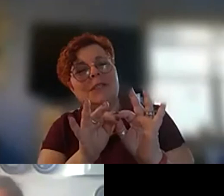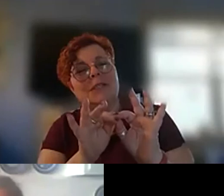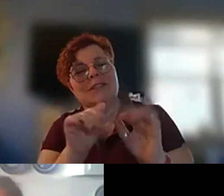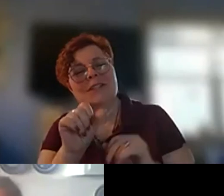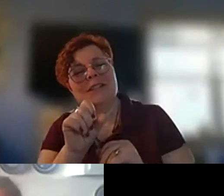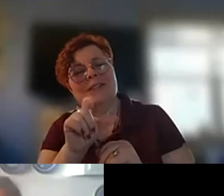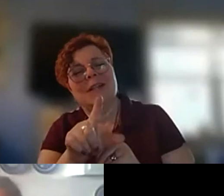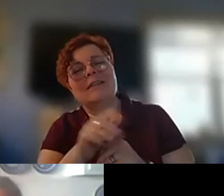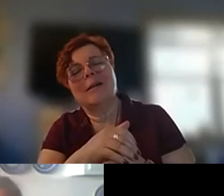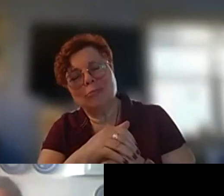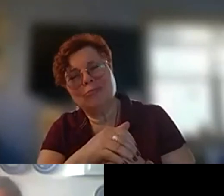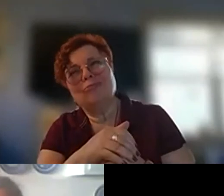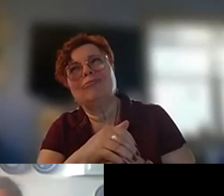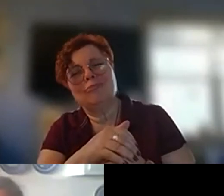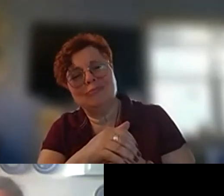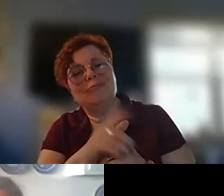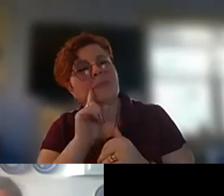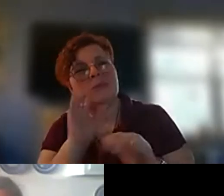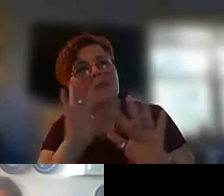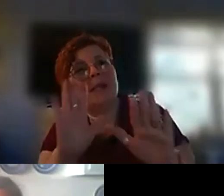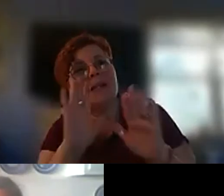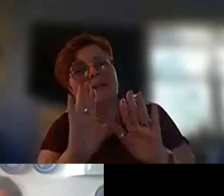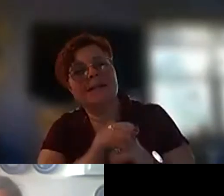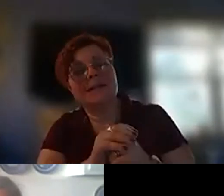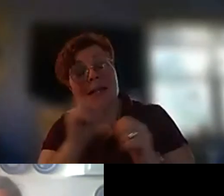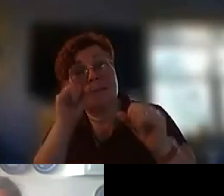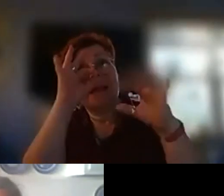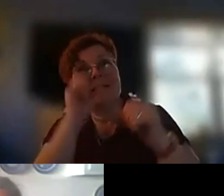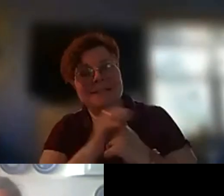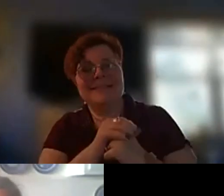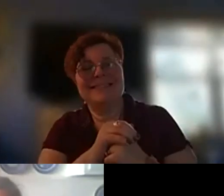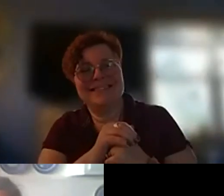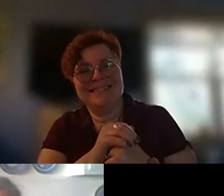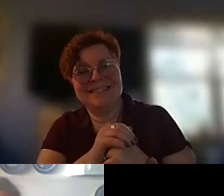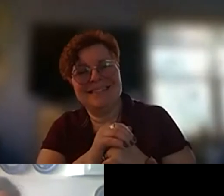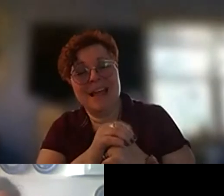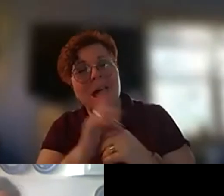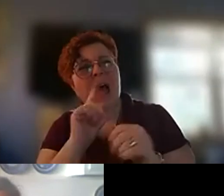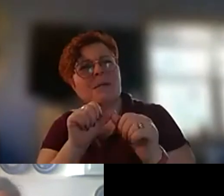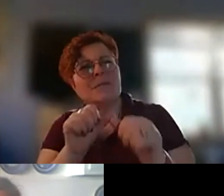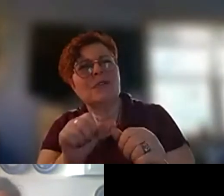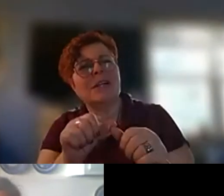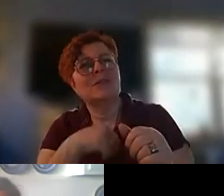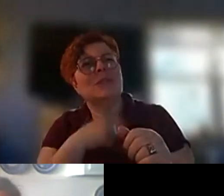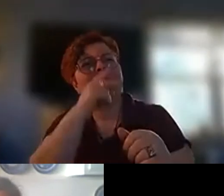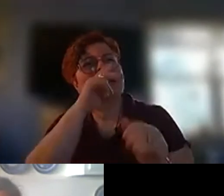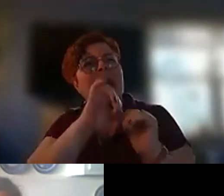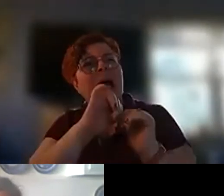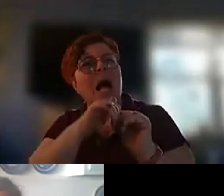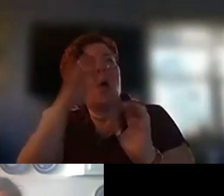was fantastic just amazing i kept trying to see i how did you interpret the